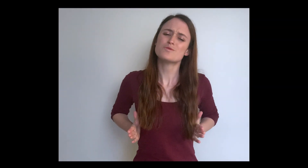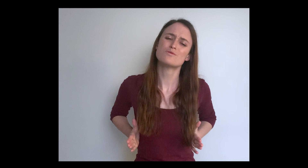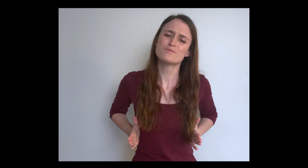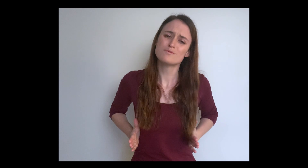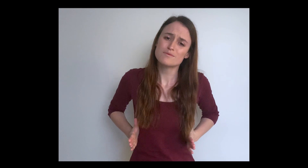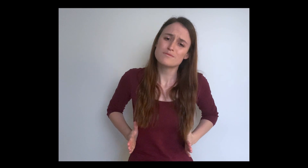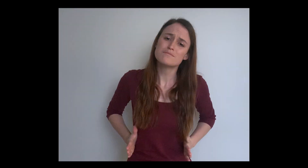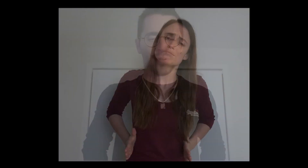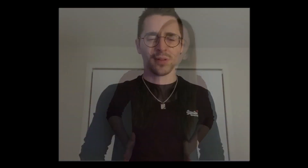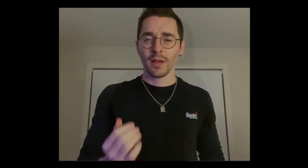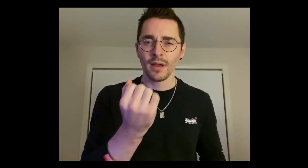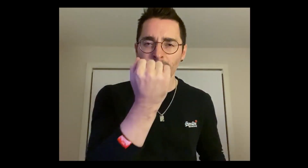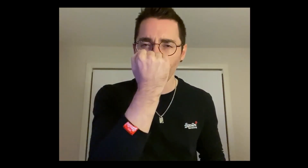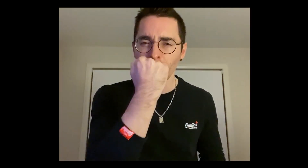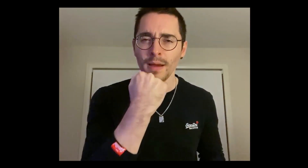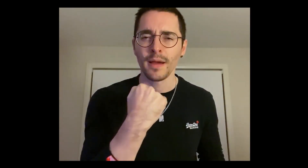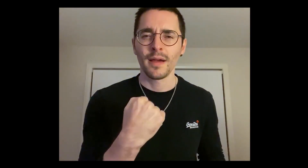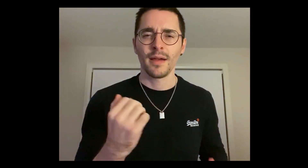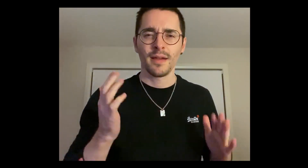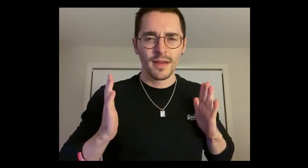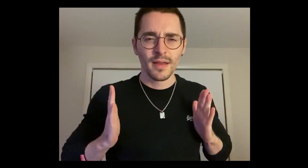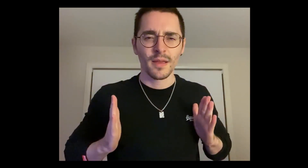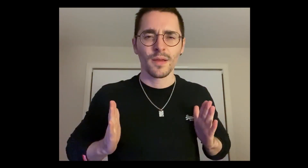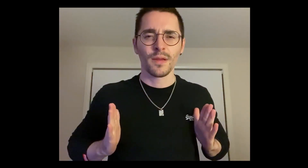Just a little human